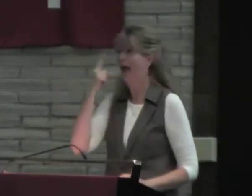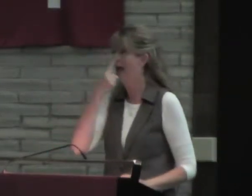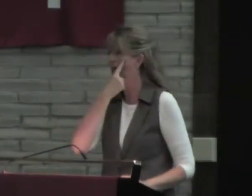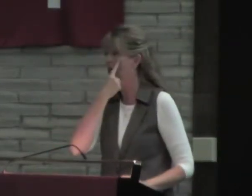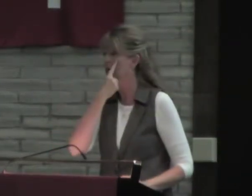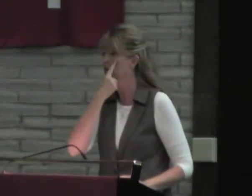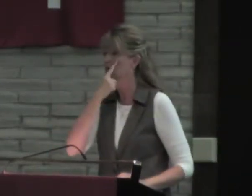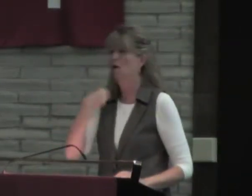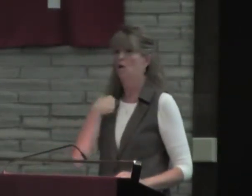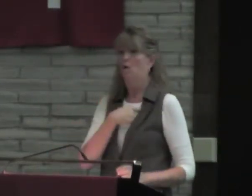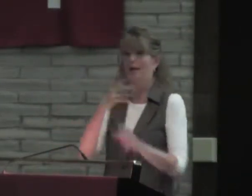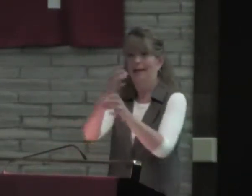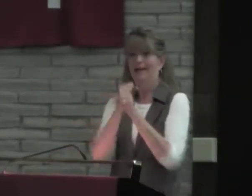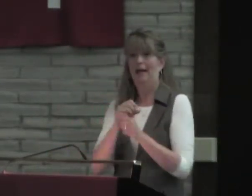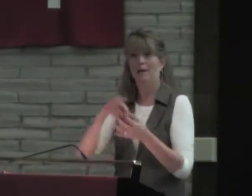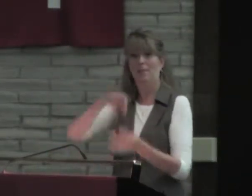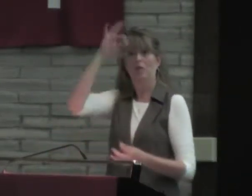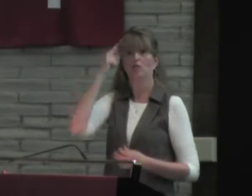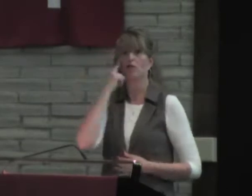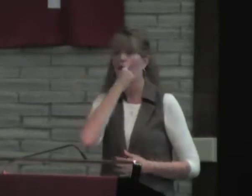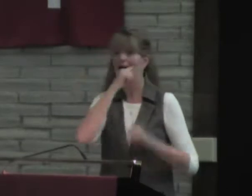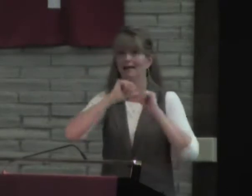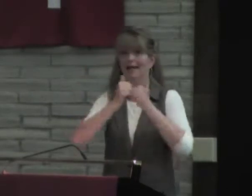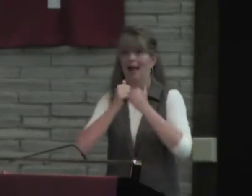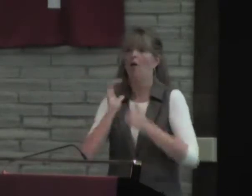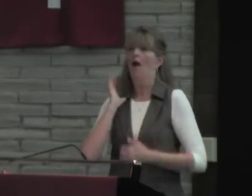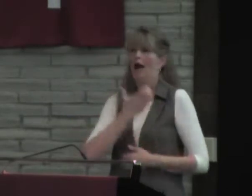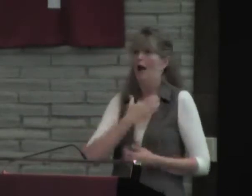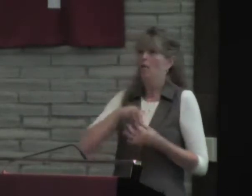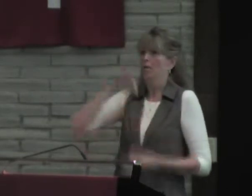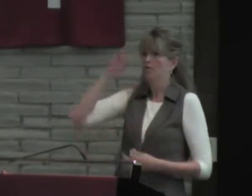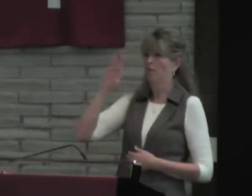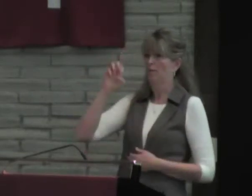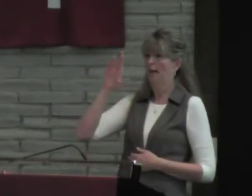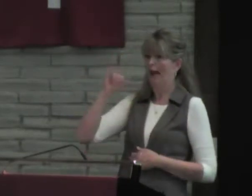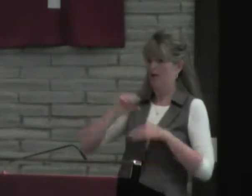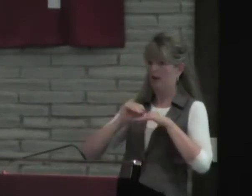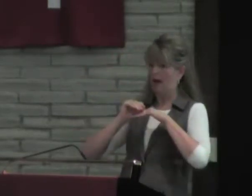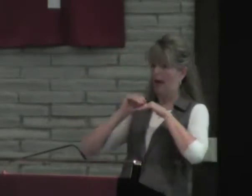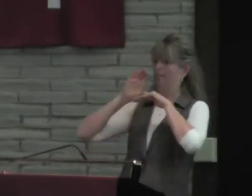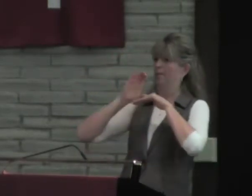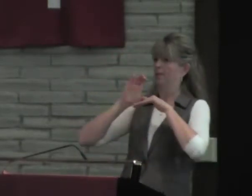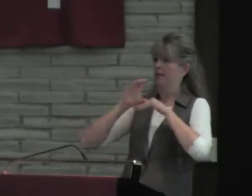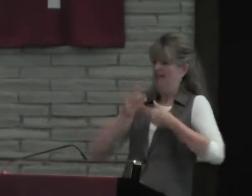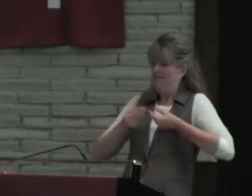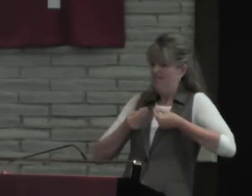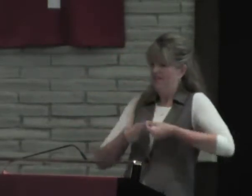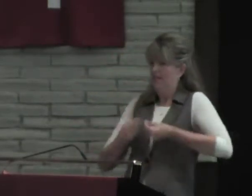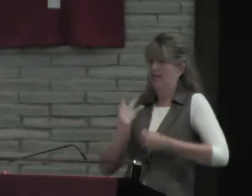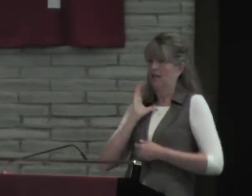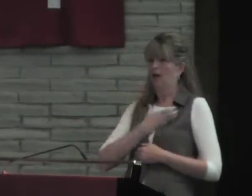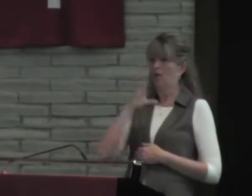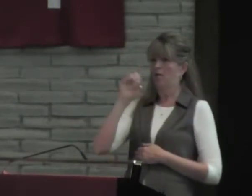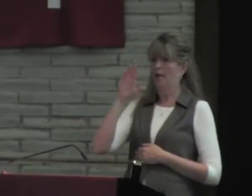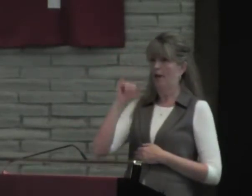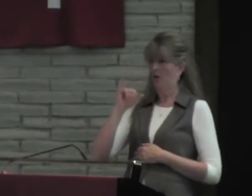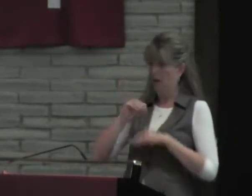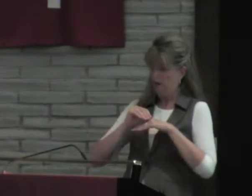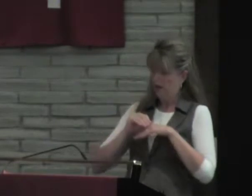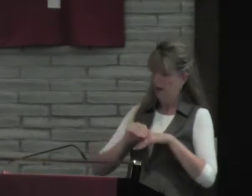spirit, spiritual eyes, we can get spiritual eyes. How? We have to charge our spiritual battery. We have to feed our